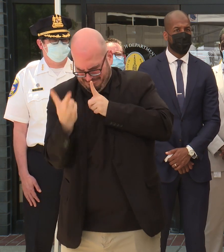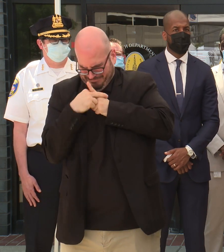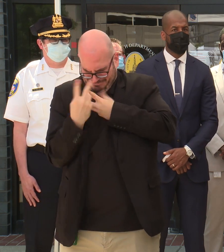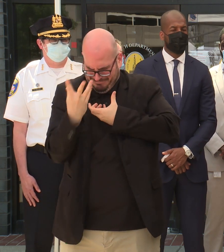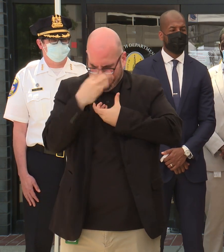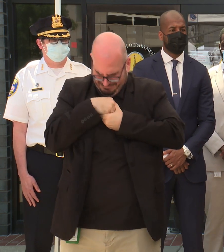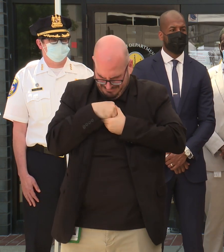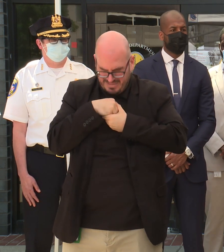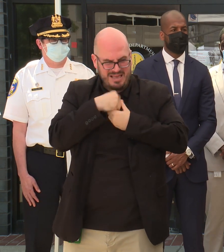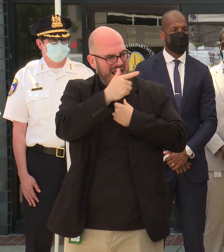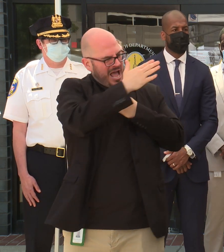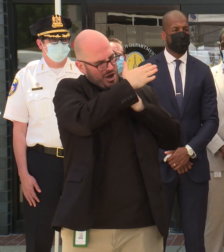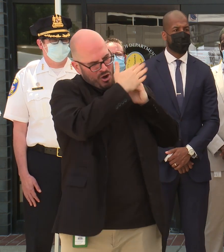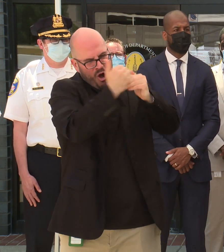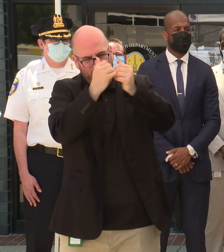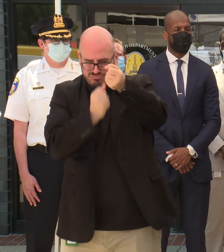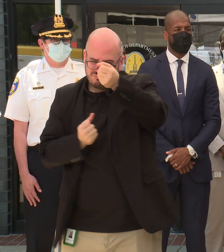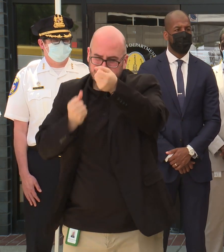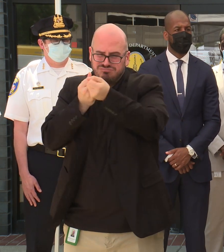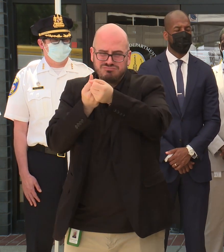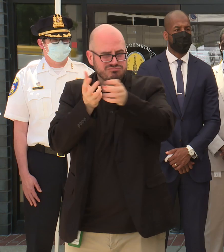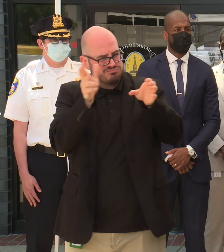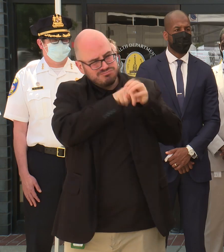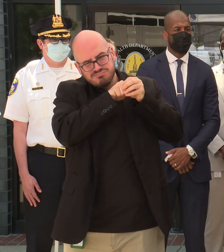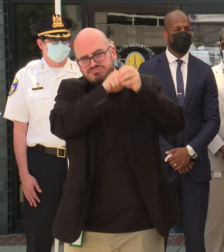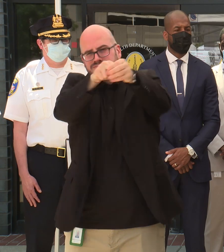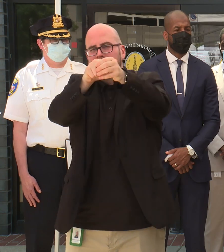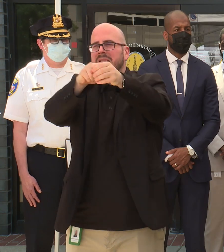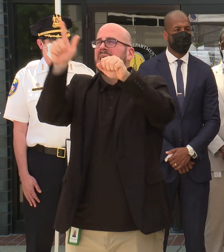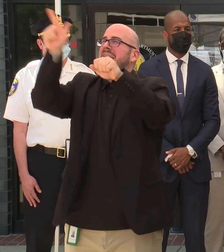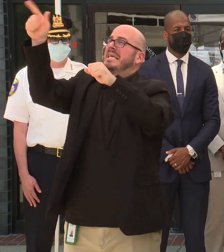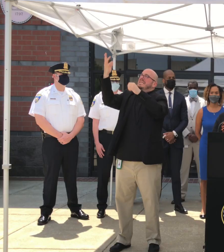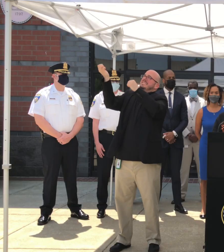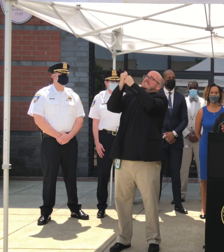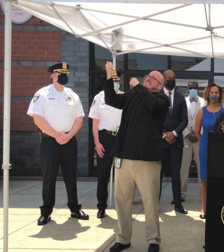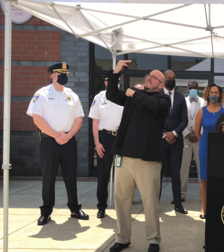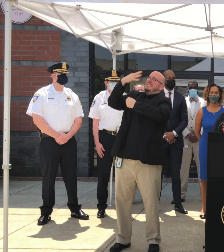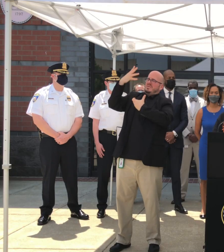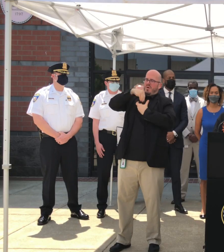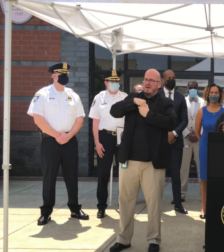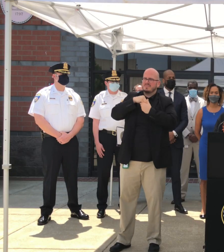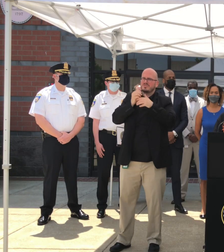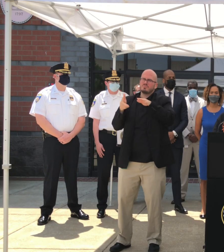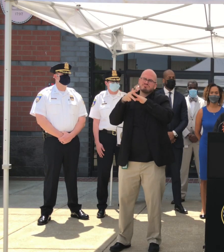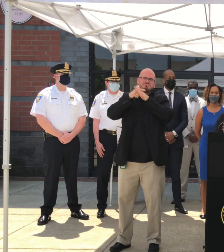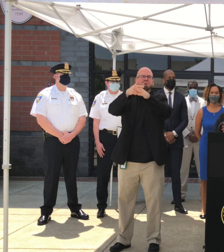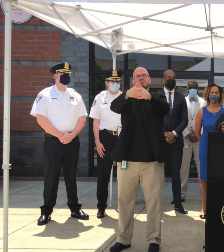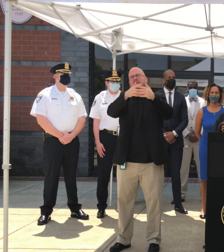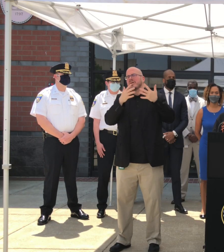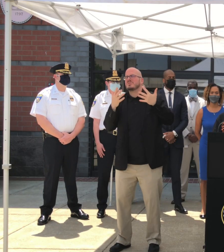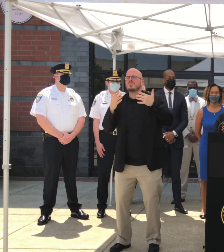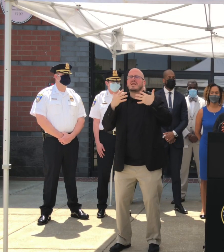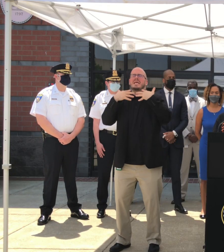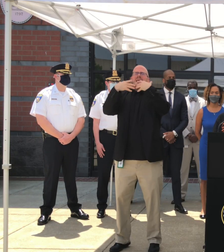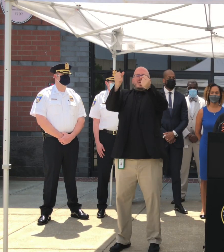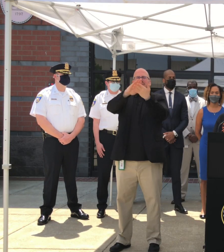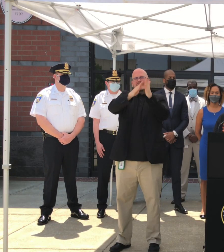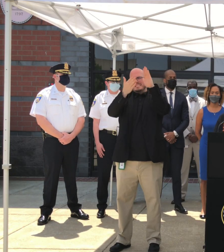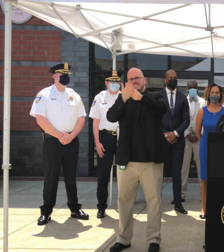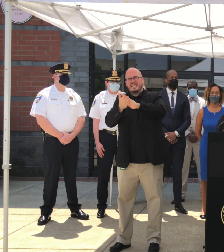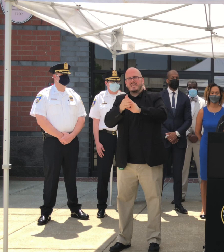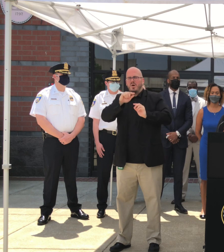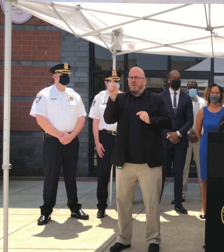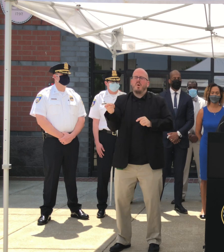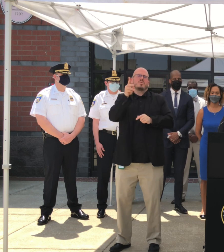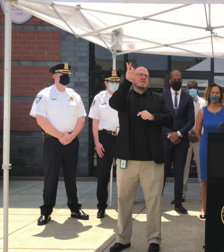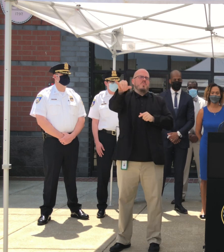to that call from our spirits that he is sending from the heavens to heal this city in the way that only Baltimore can.